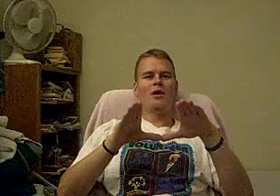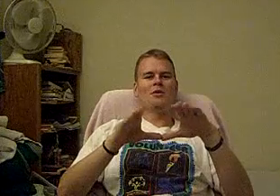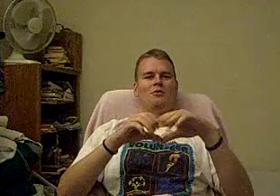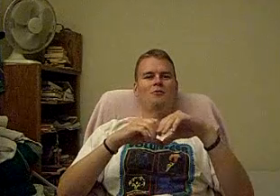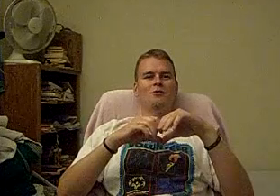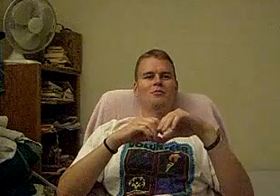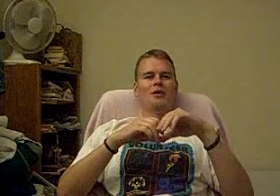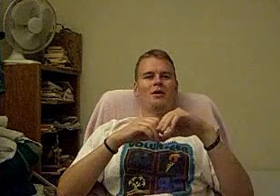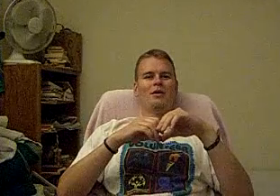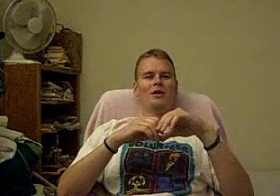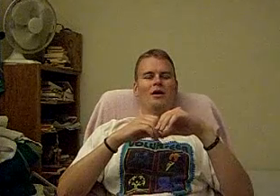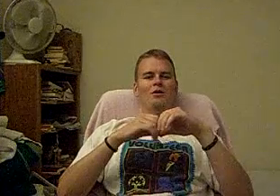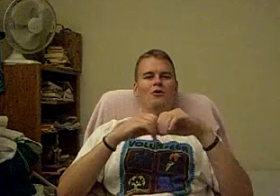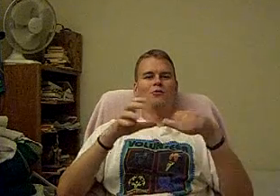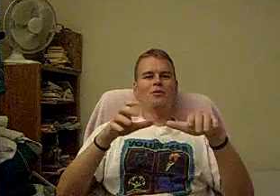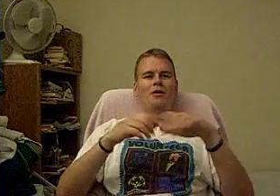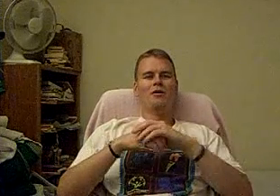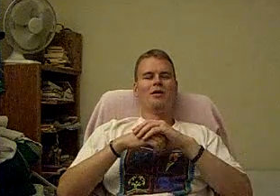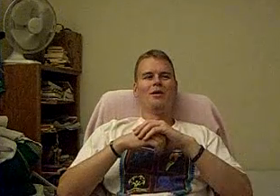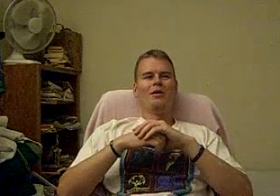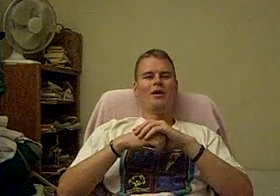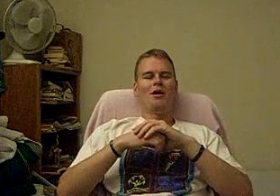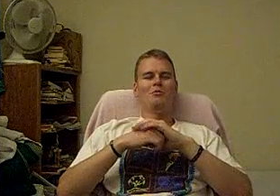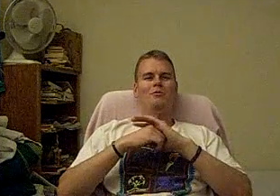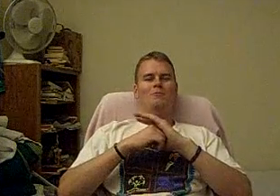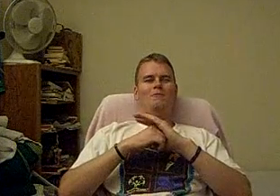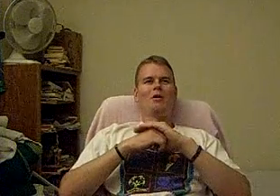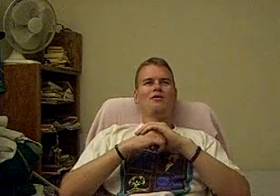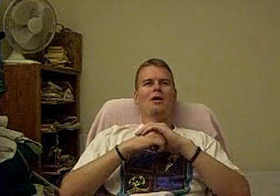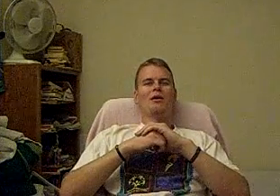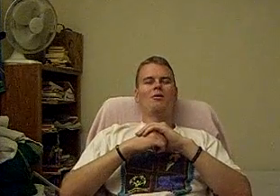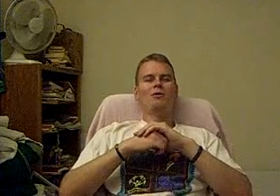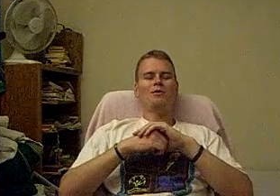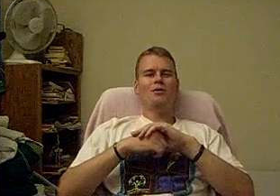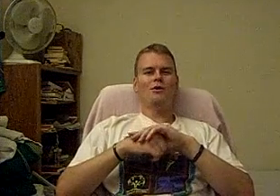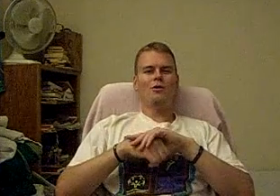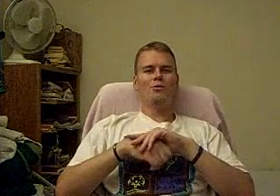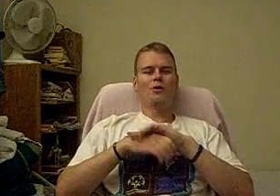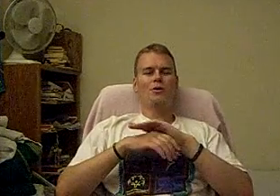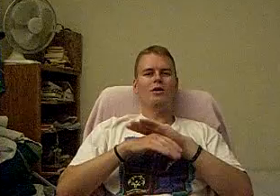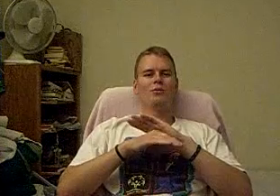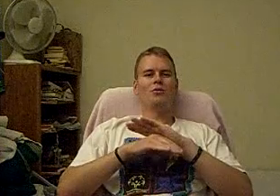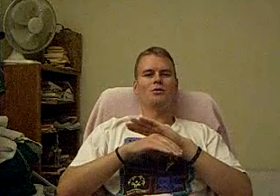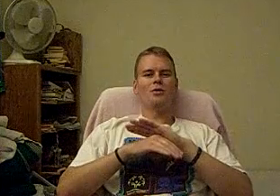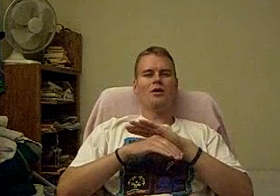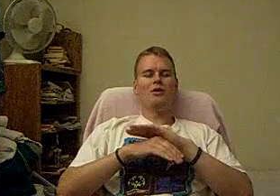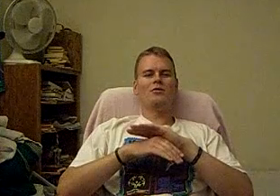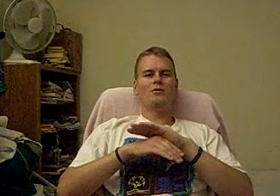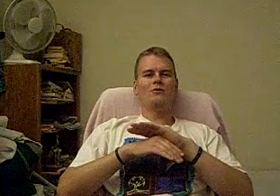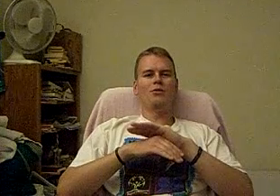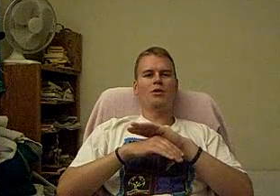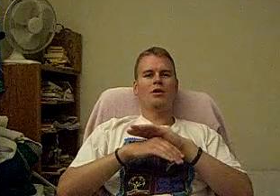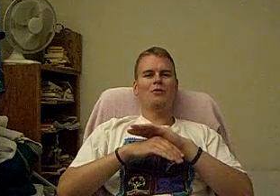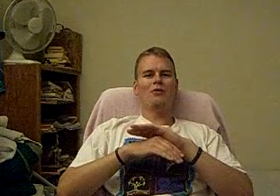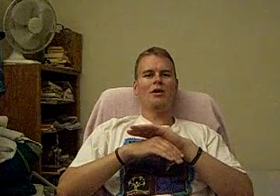action film, and you go from there. And I'm, because I think part of it, part of the way you can approach the contestants with it is say,